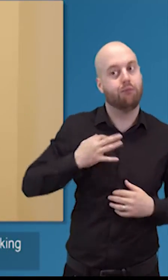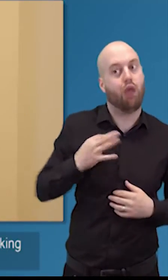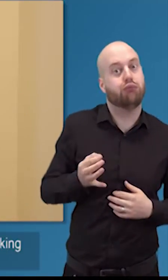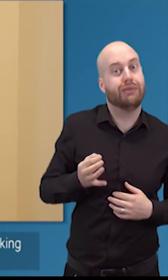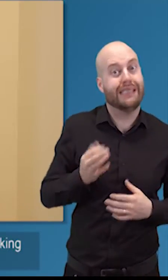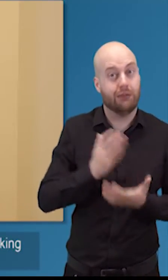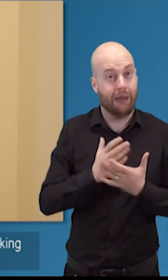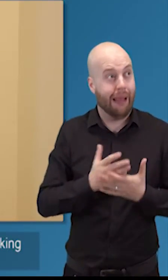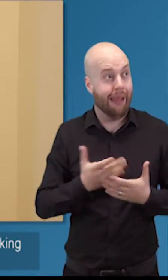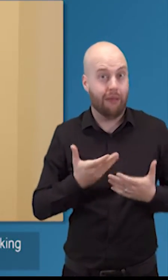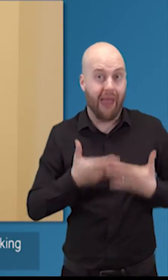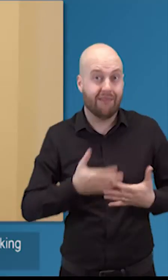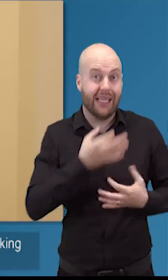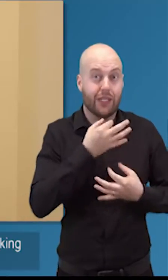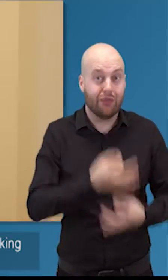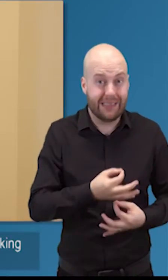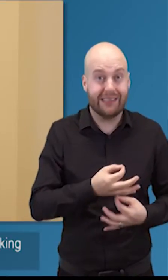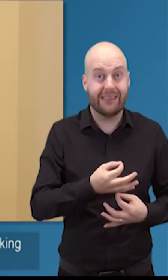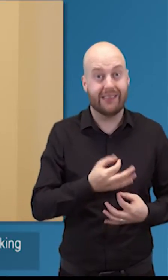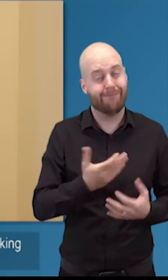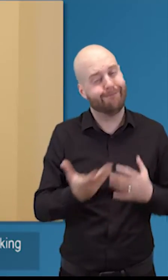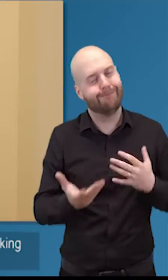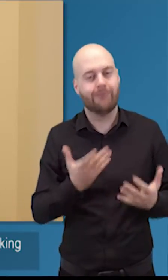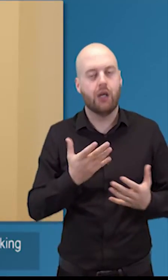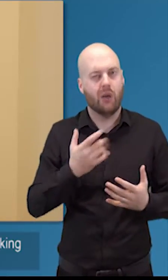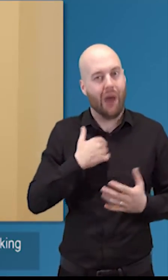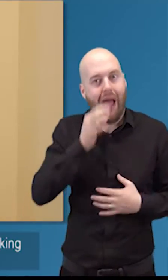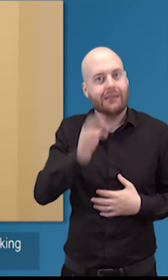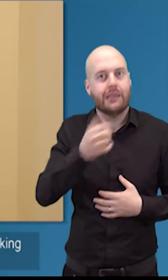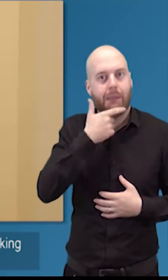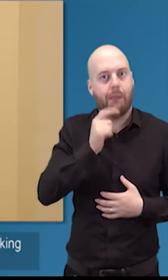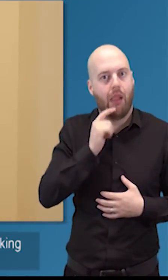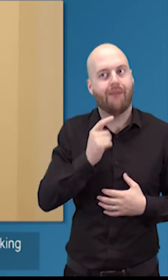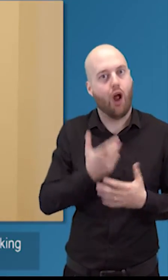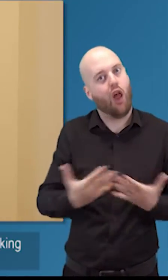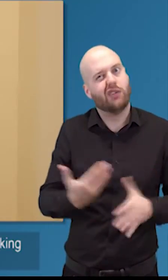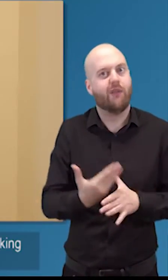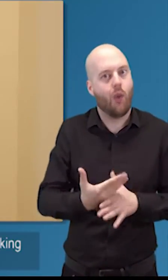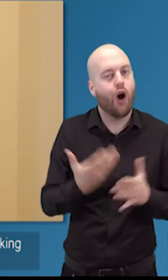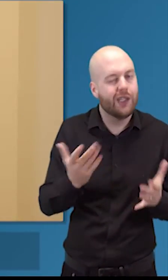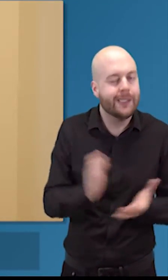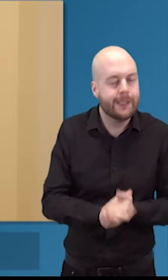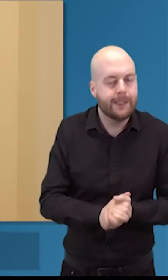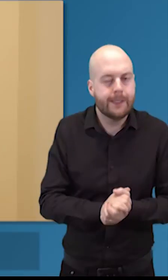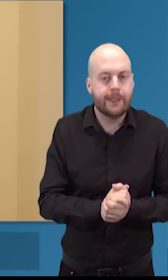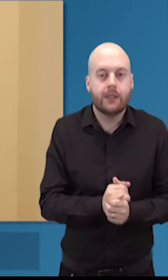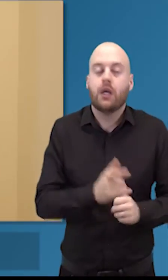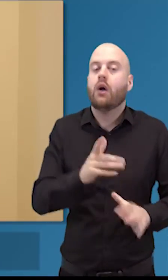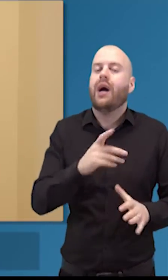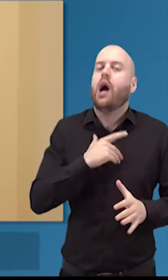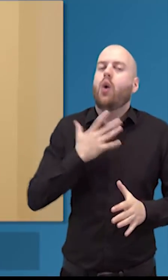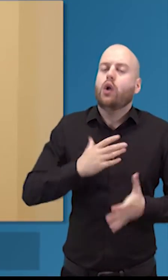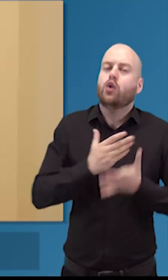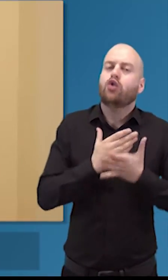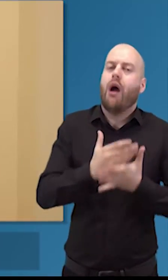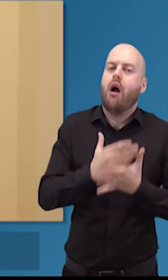of the fact that that's a particularly we're asking people for quite a lot in in terms of role i just wanted to share a